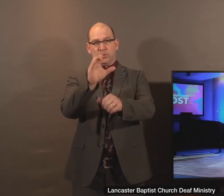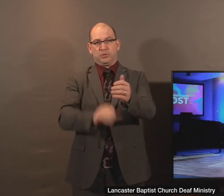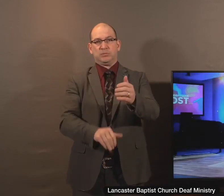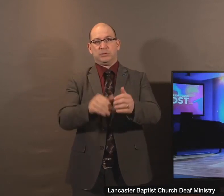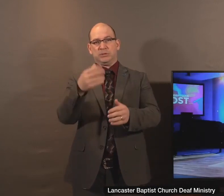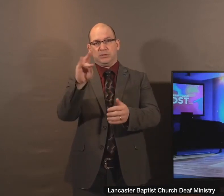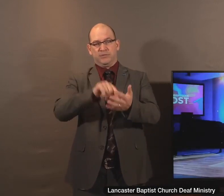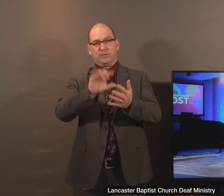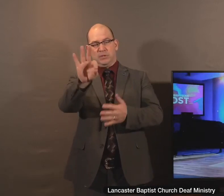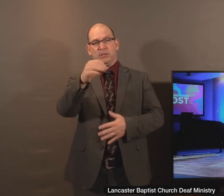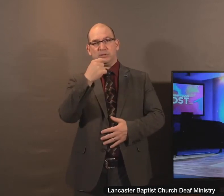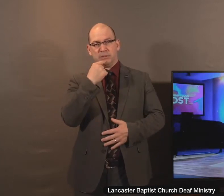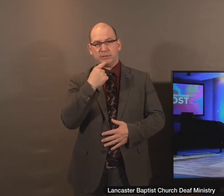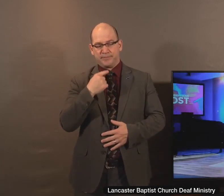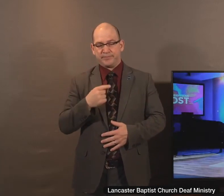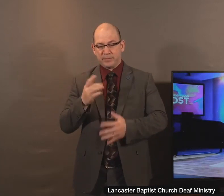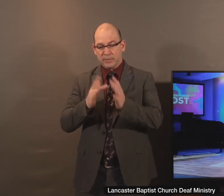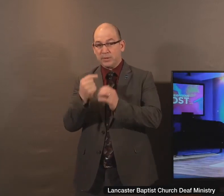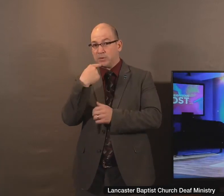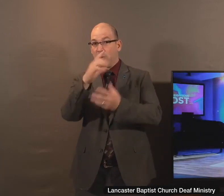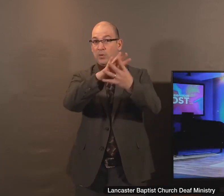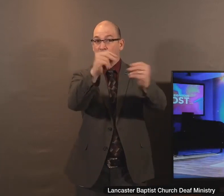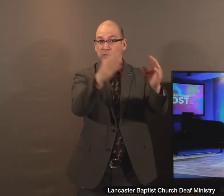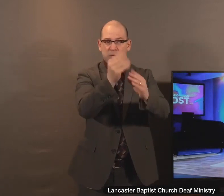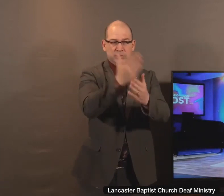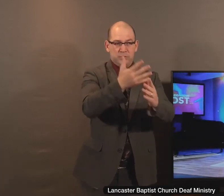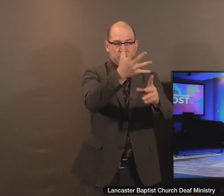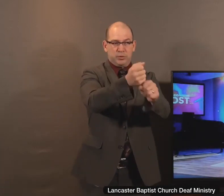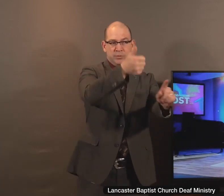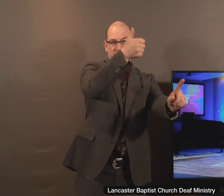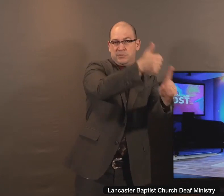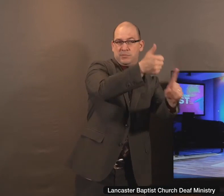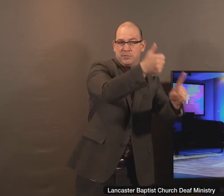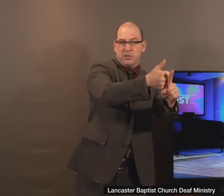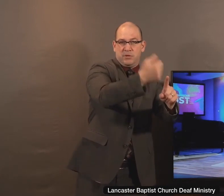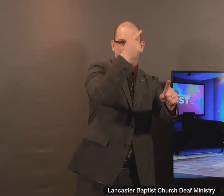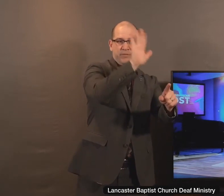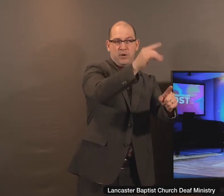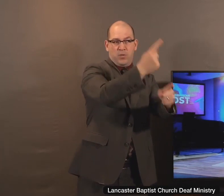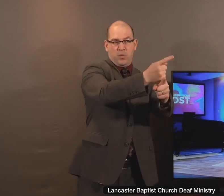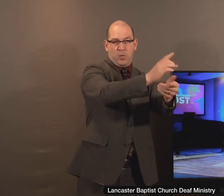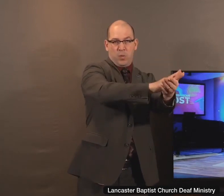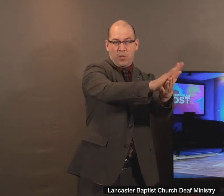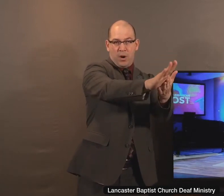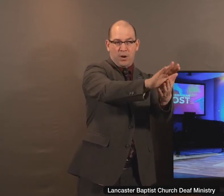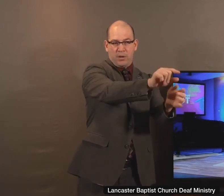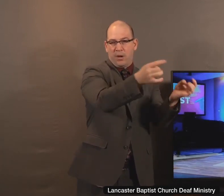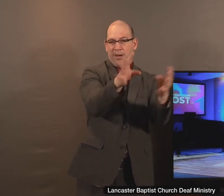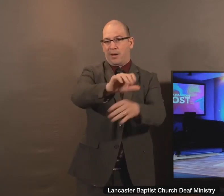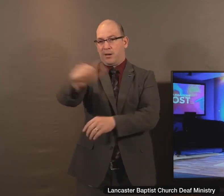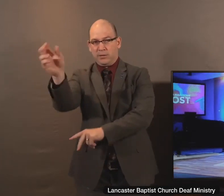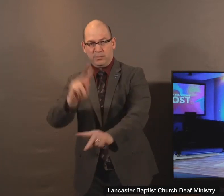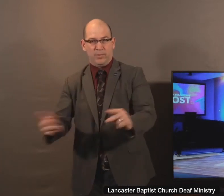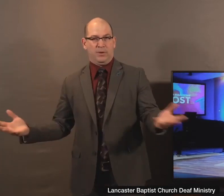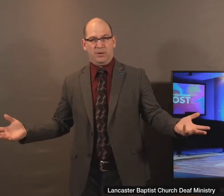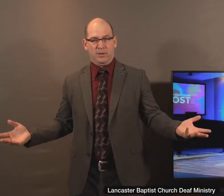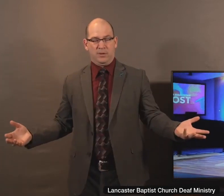this parable in a search in which trusted in themselves that they were righteous and despised others. You see, false